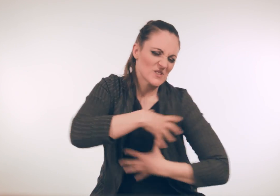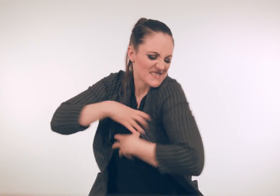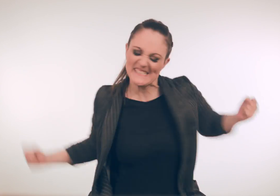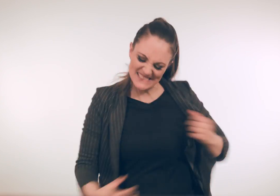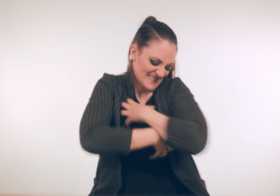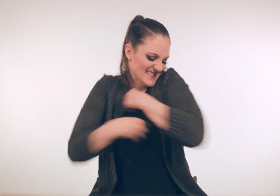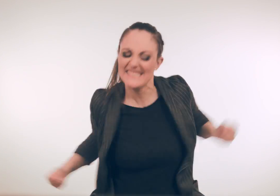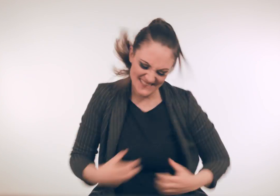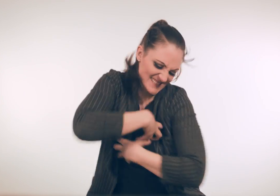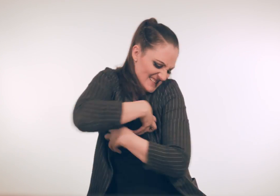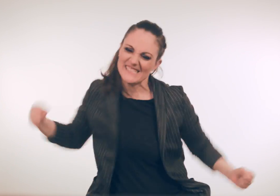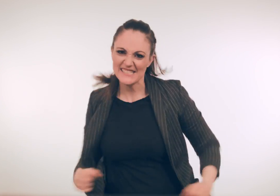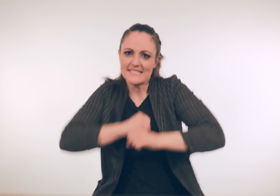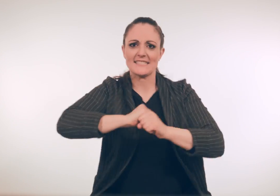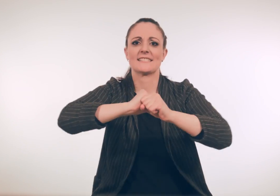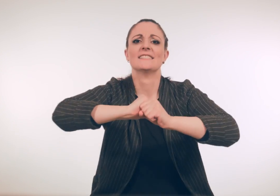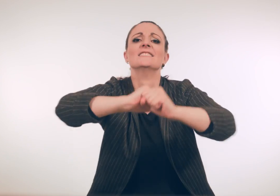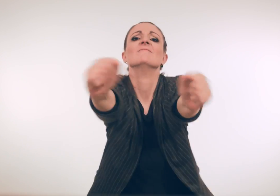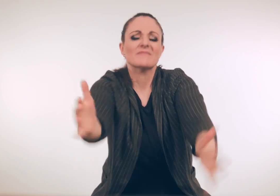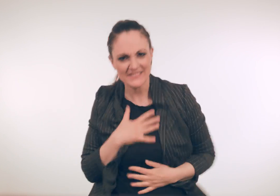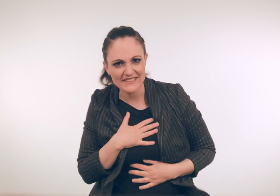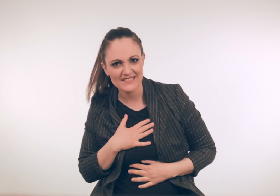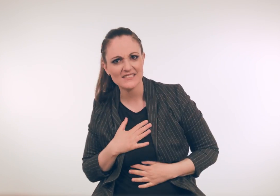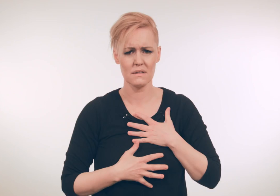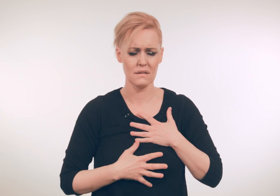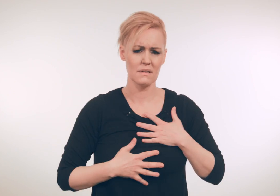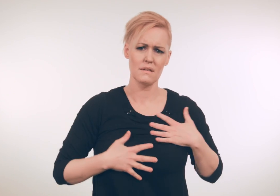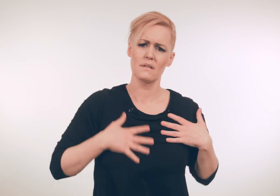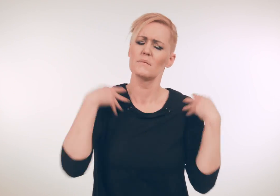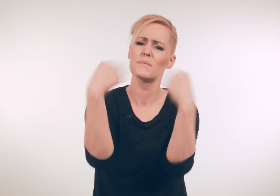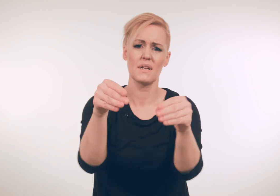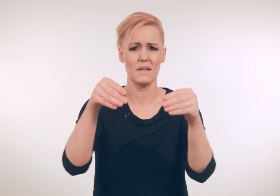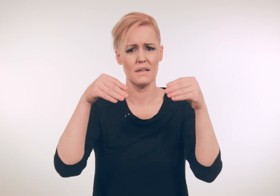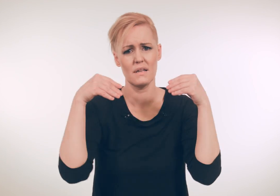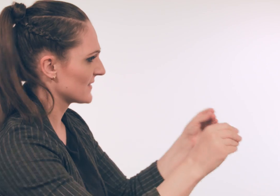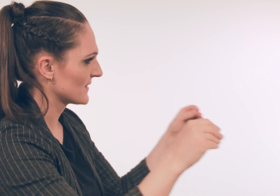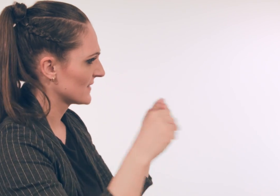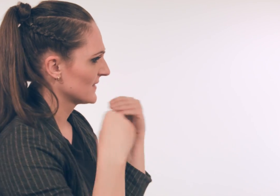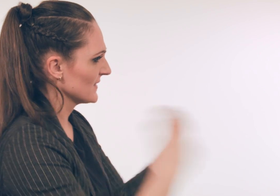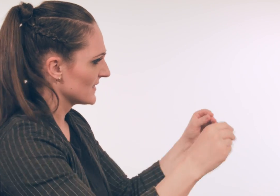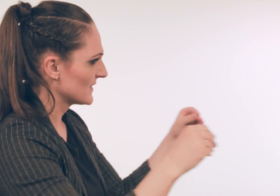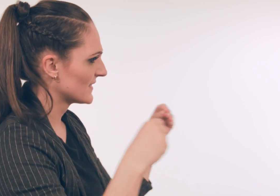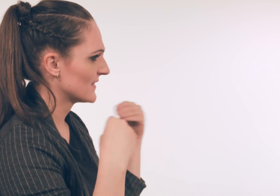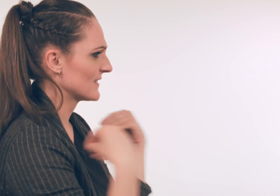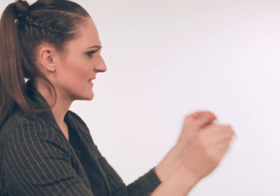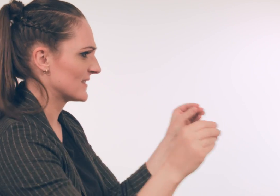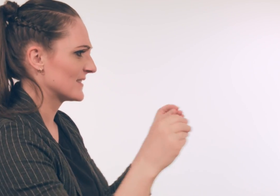you cut right through, I'm stuck like blue to you Paper,